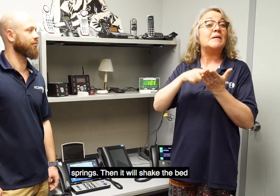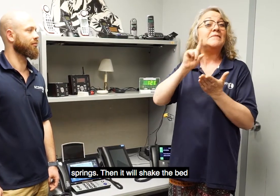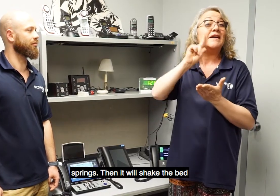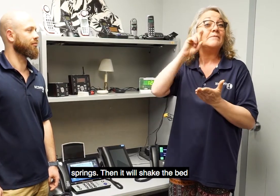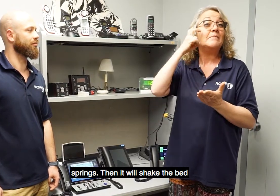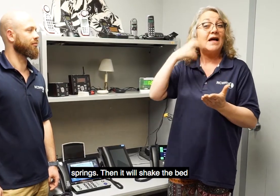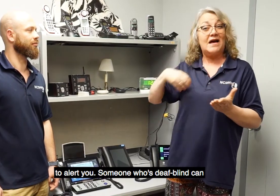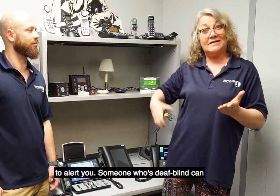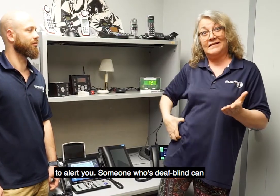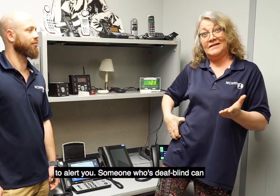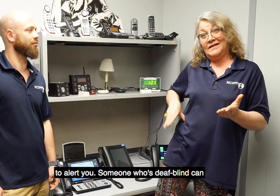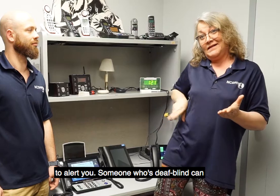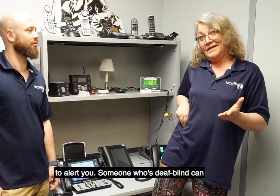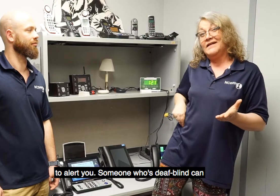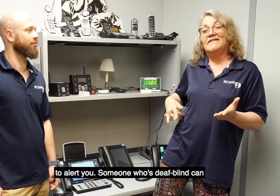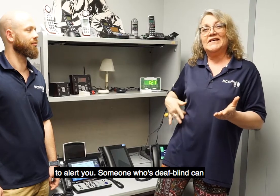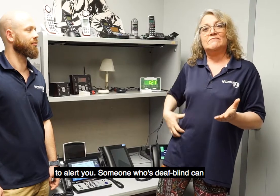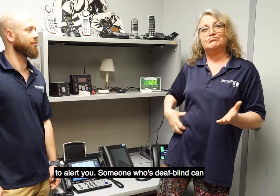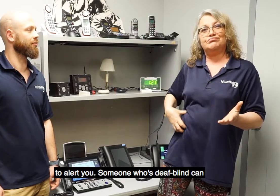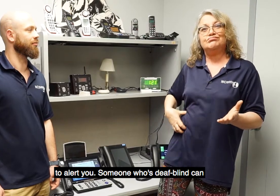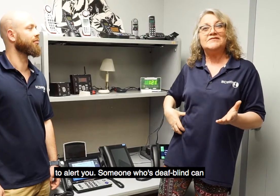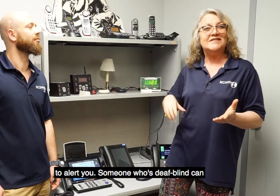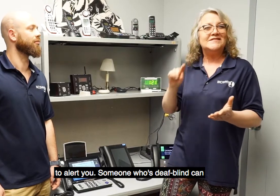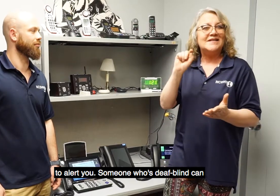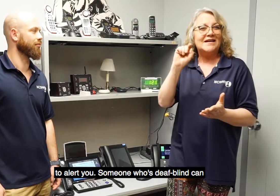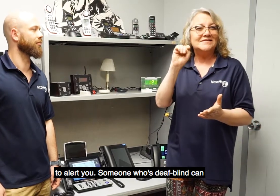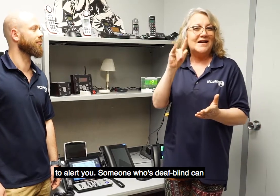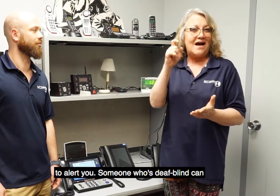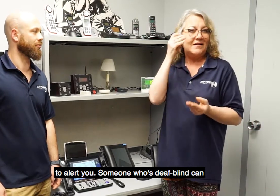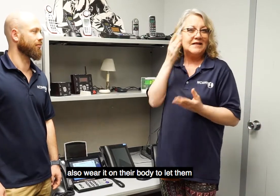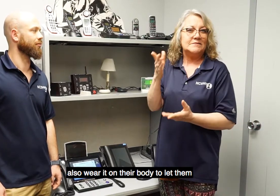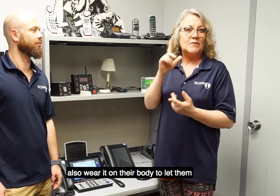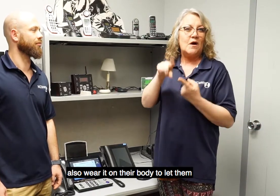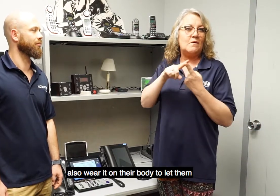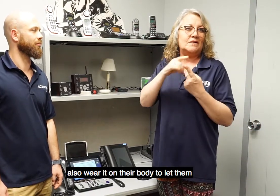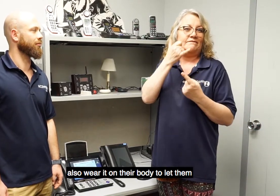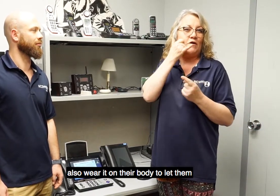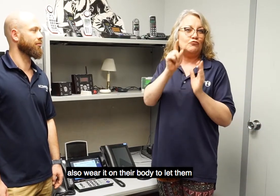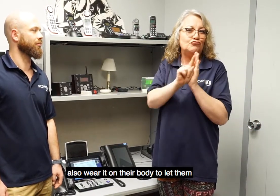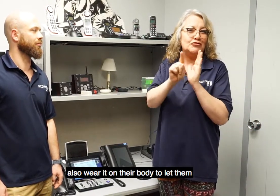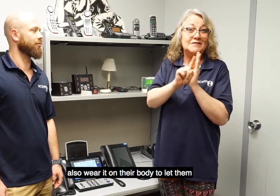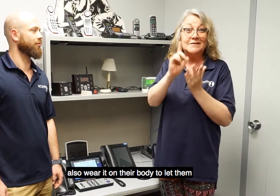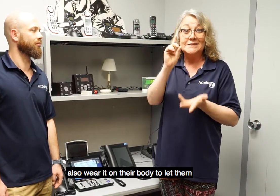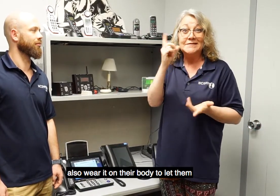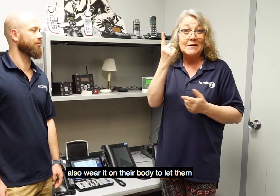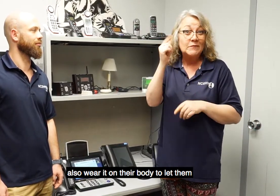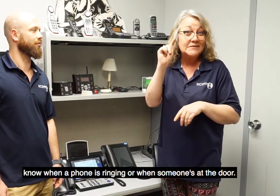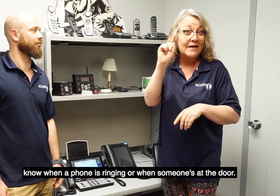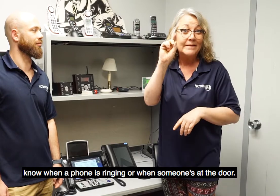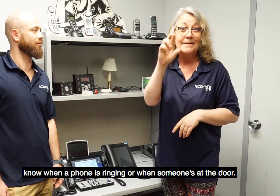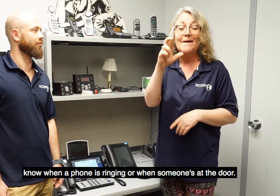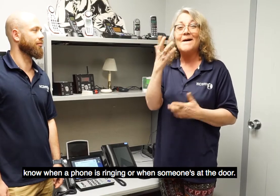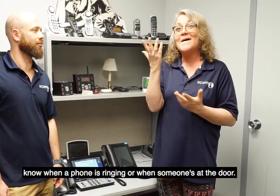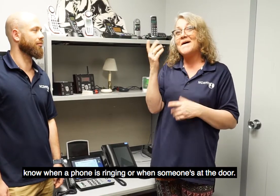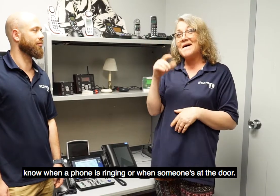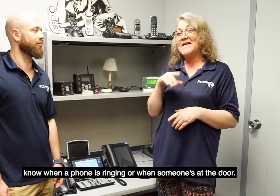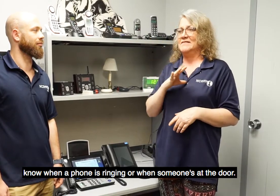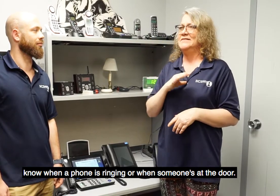bed to alert you. Someone who's deafblind can also wear it on their body to let them know when a phone is ringing or when